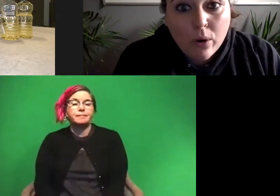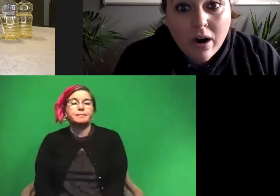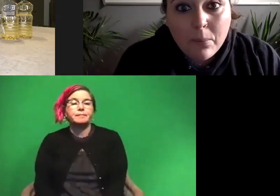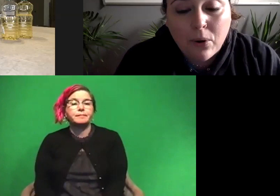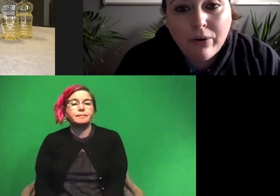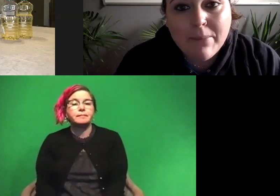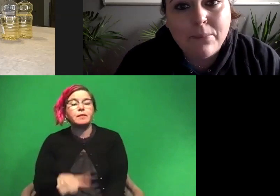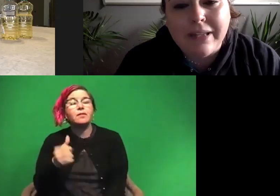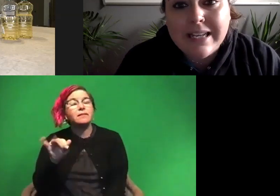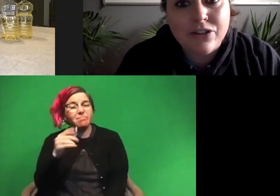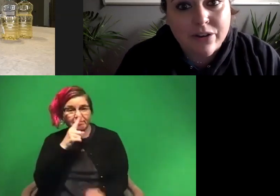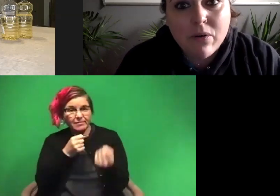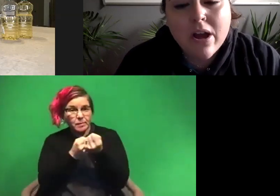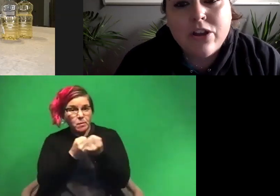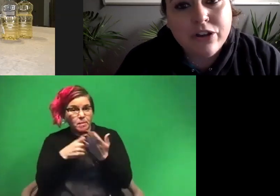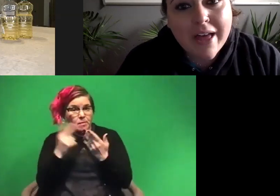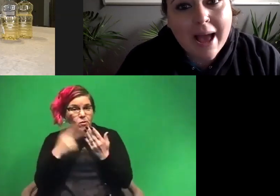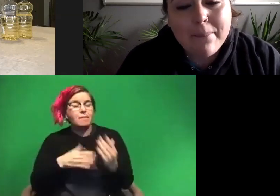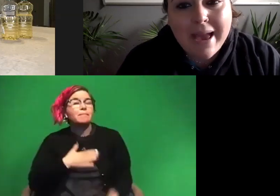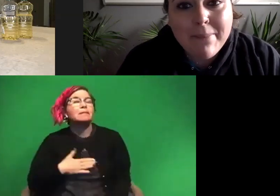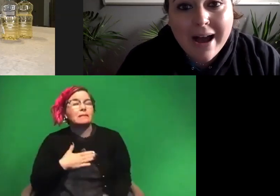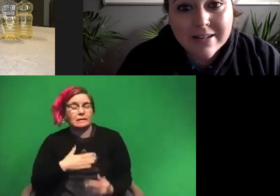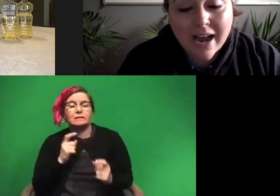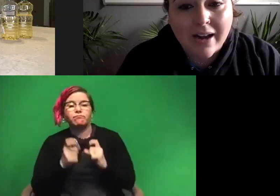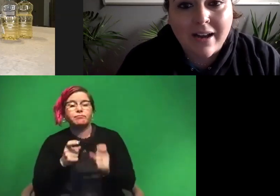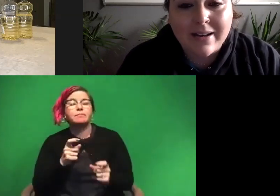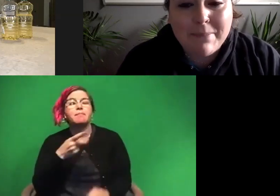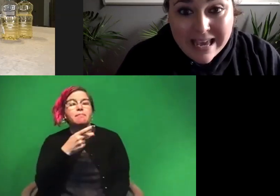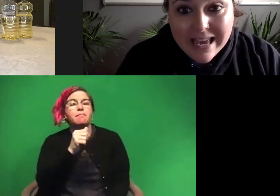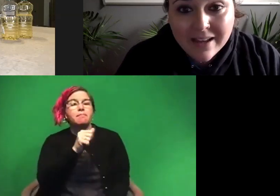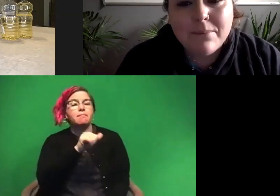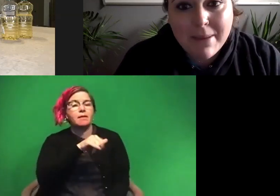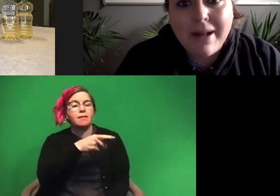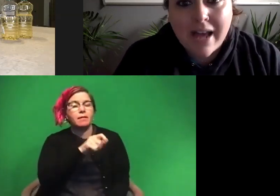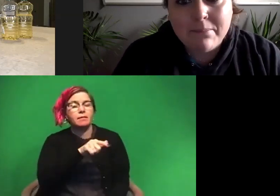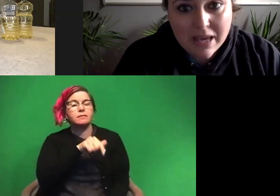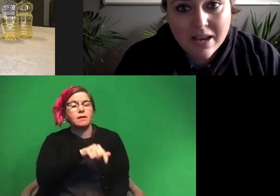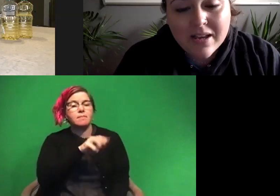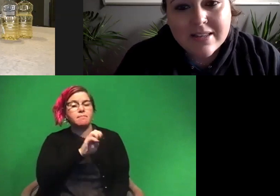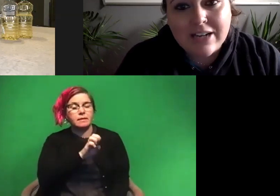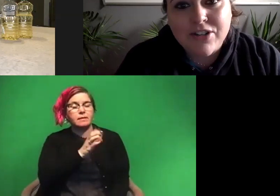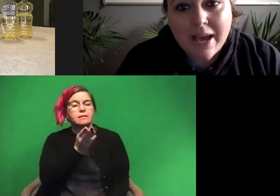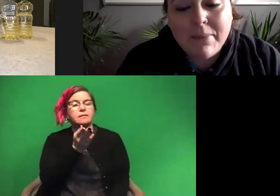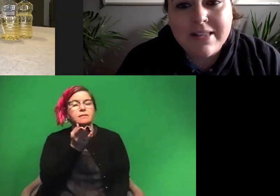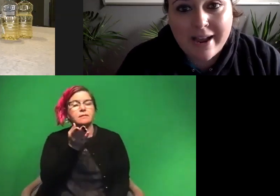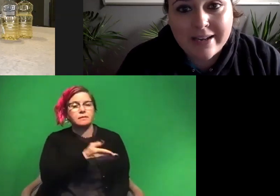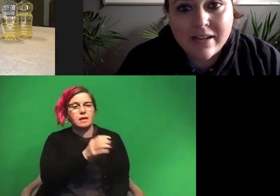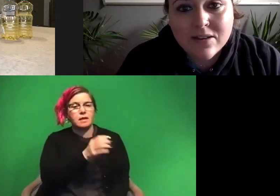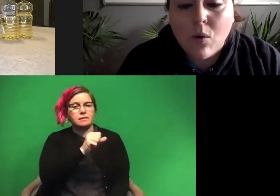if you can support our program, please do. You can do that at paypal.me paypal.me slash